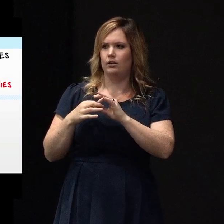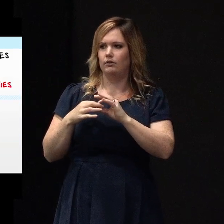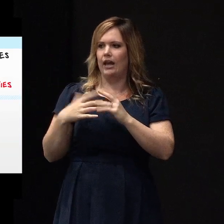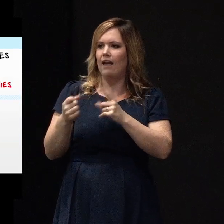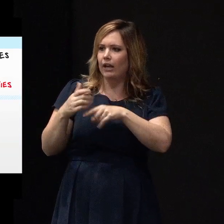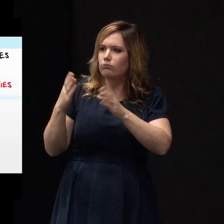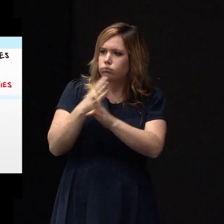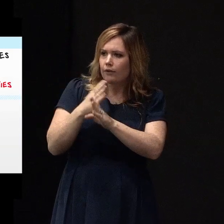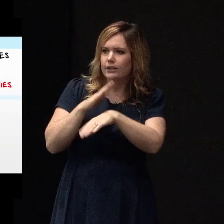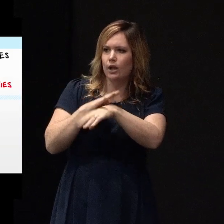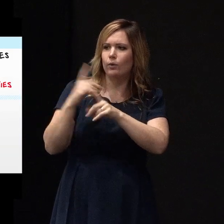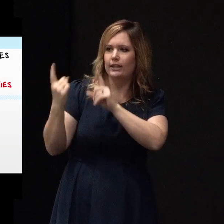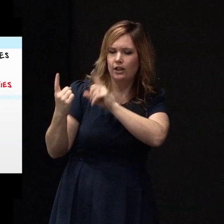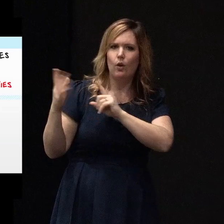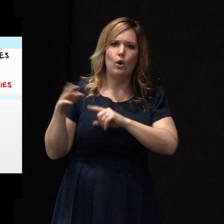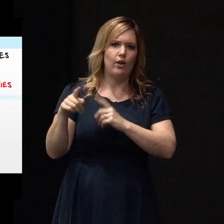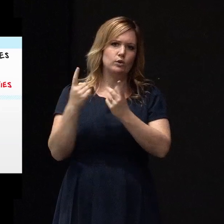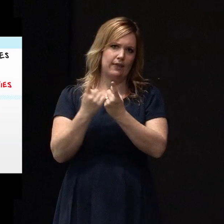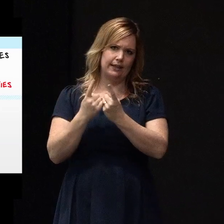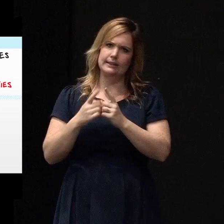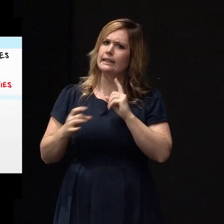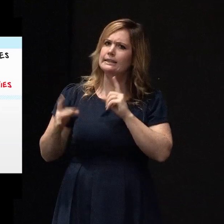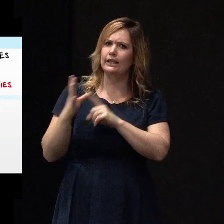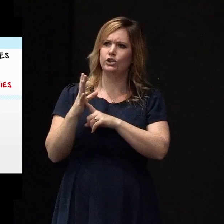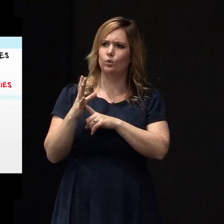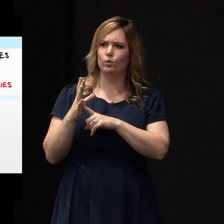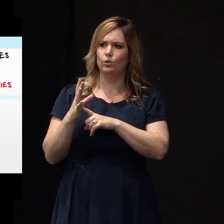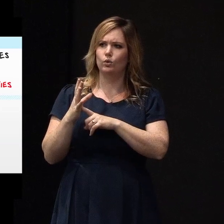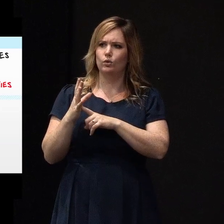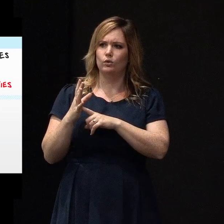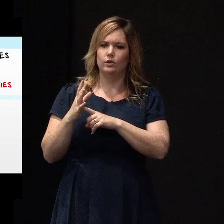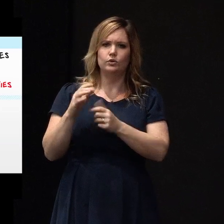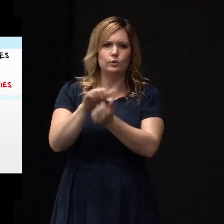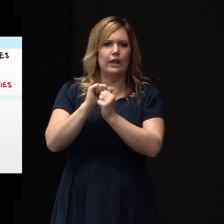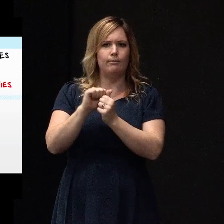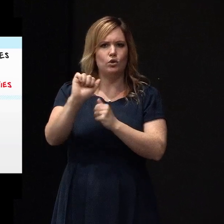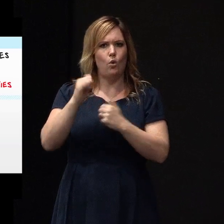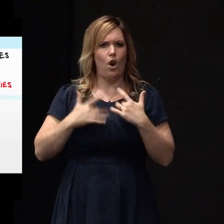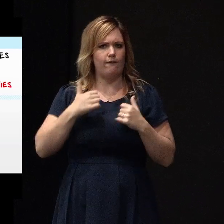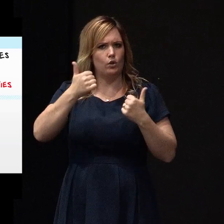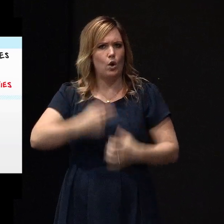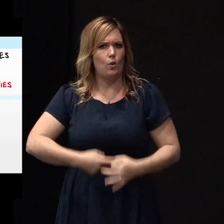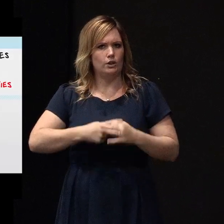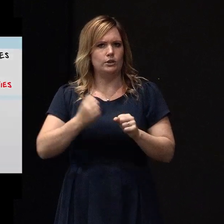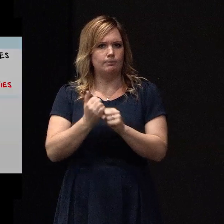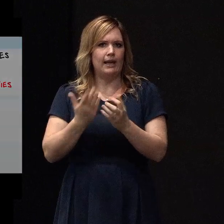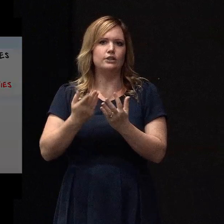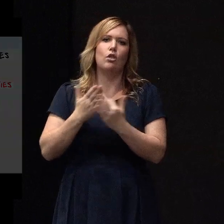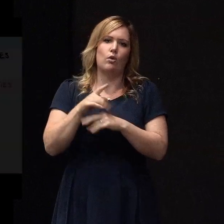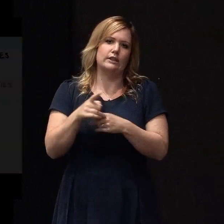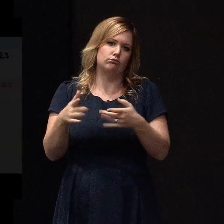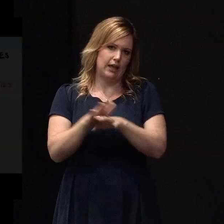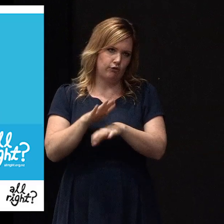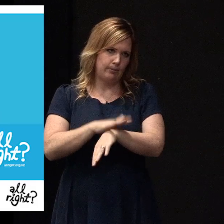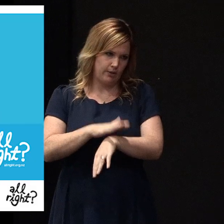time all of these things are essential for us to maintain the quality of life that gets us through the recovery